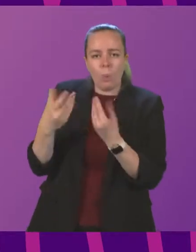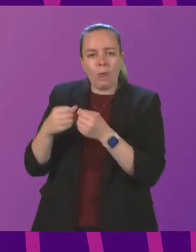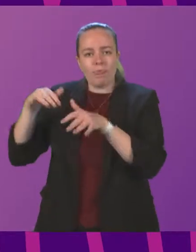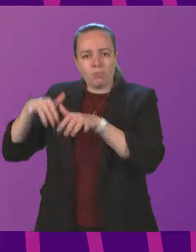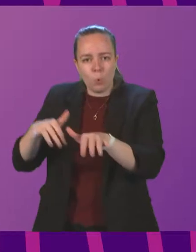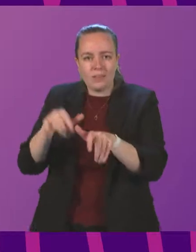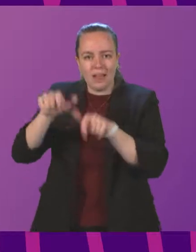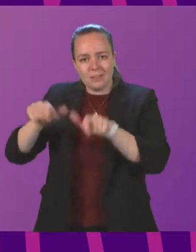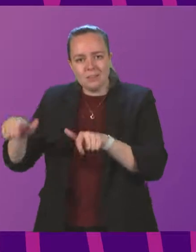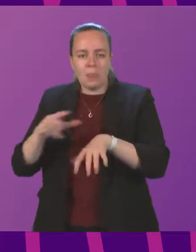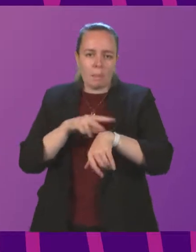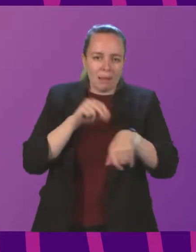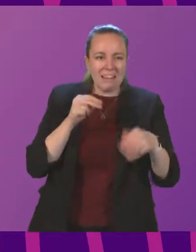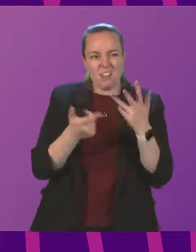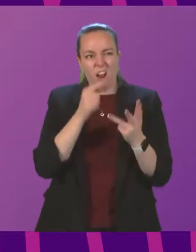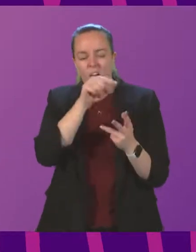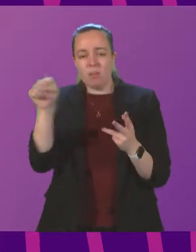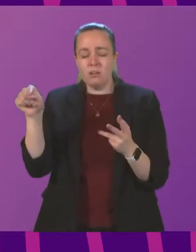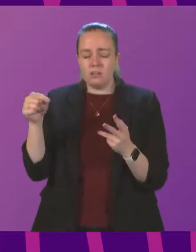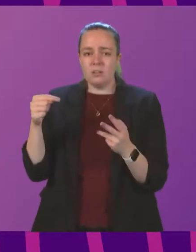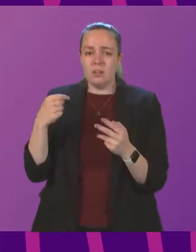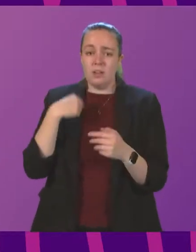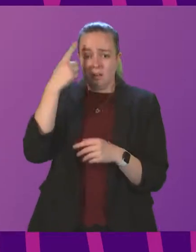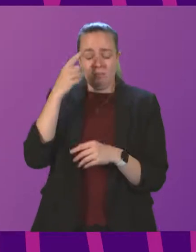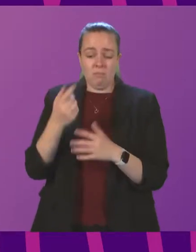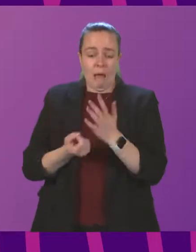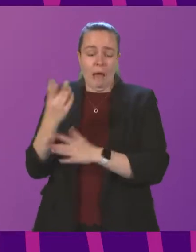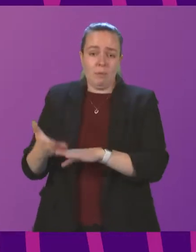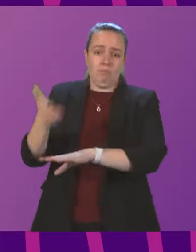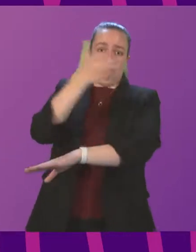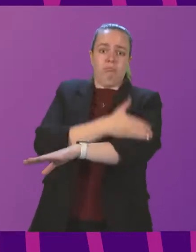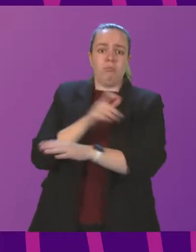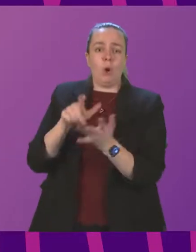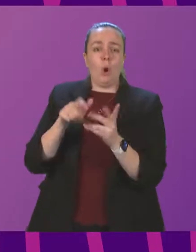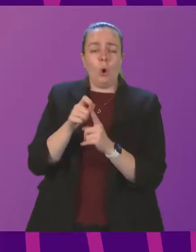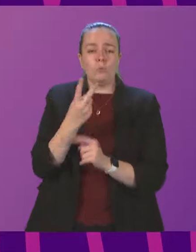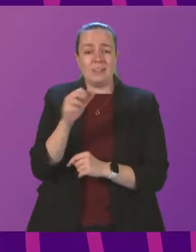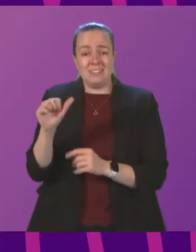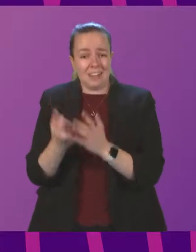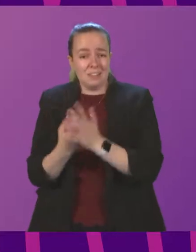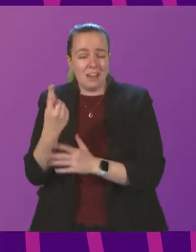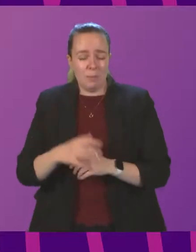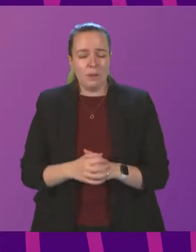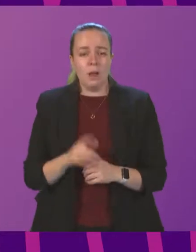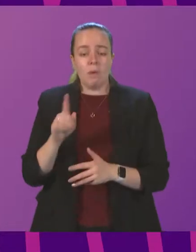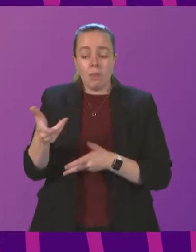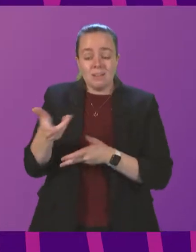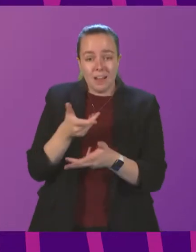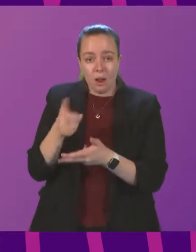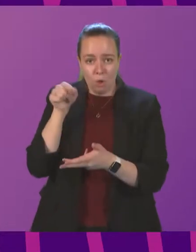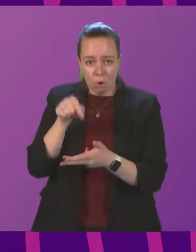police and others, and I wouldn't underestimate the extent to which this happened long before COP26 started. But the dialogue has included